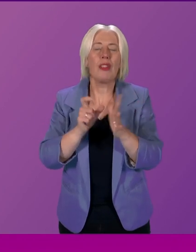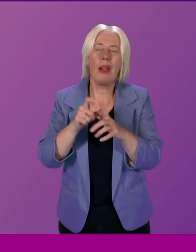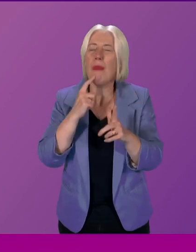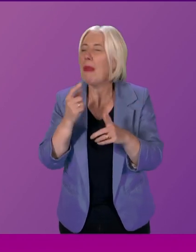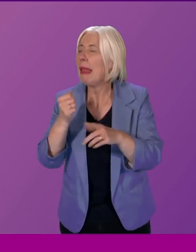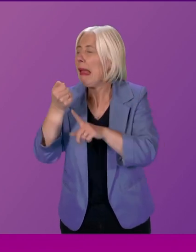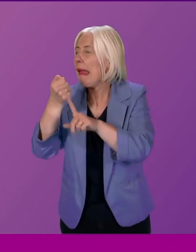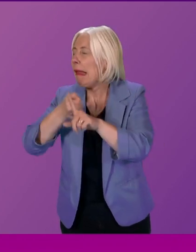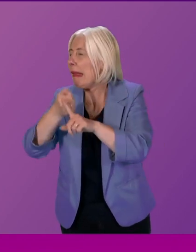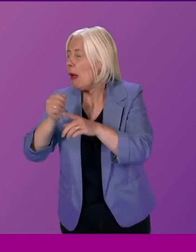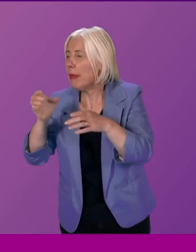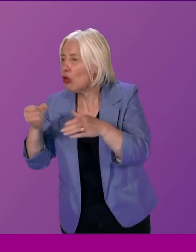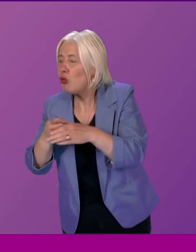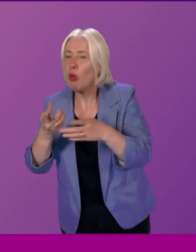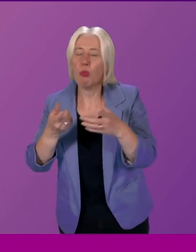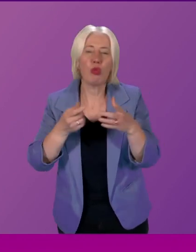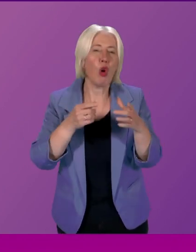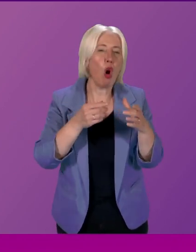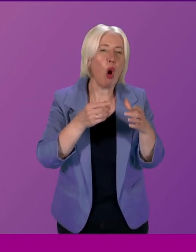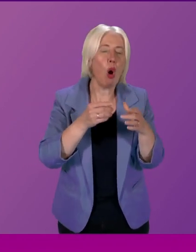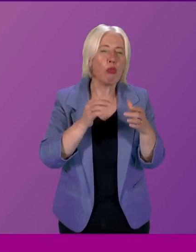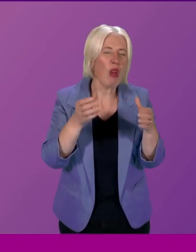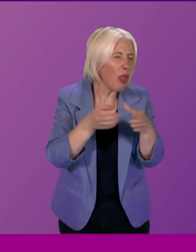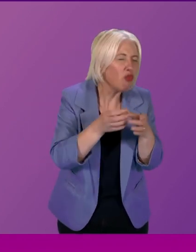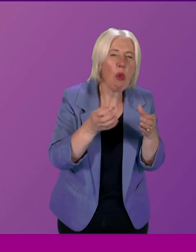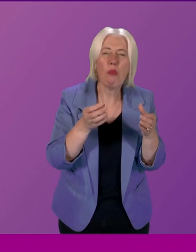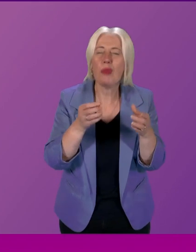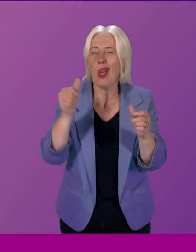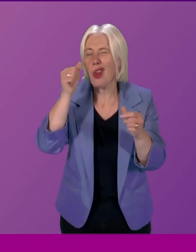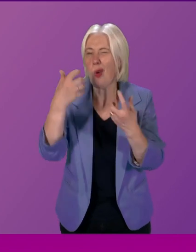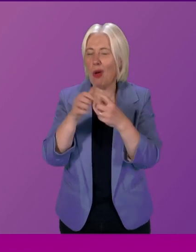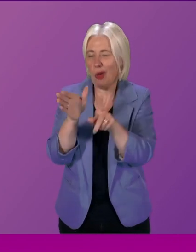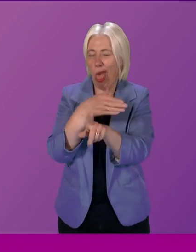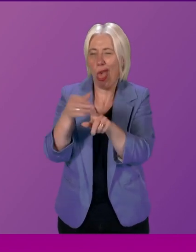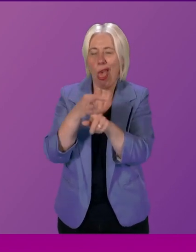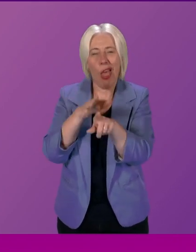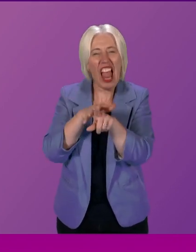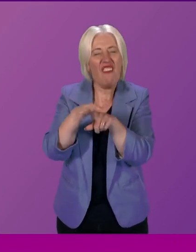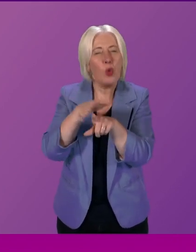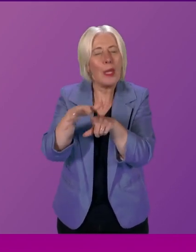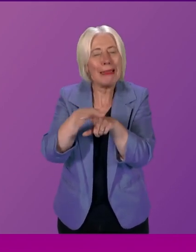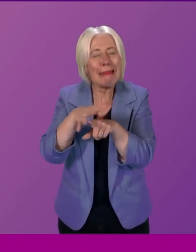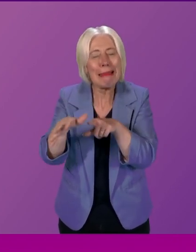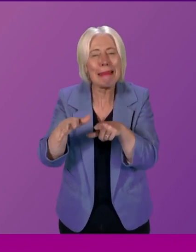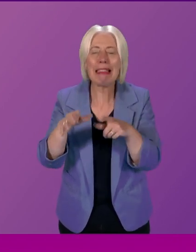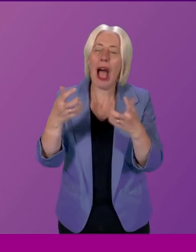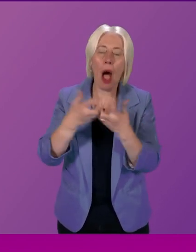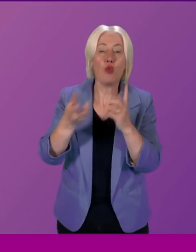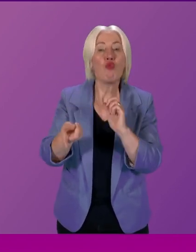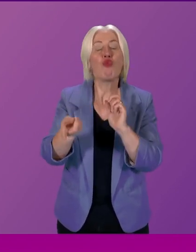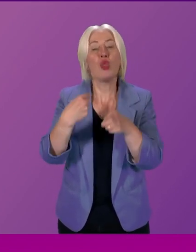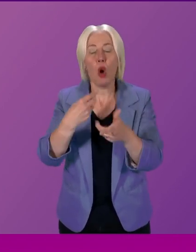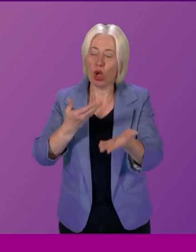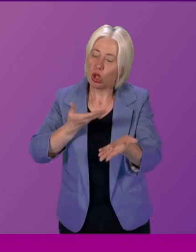how the system works and how to bear influence on the political process through responding to consultations,